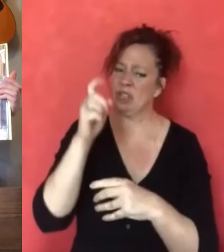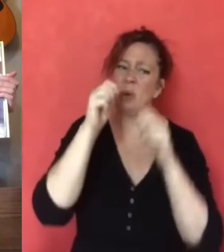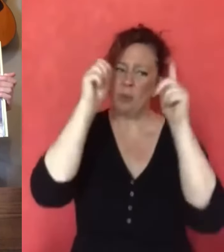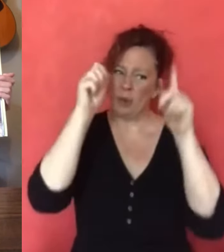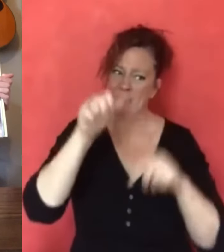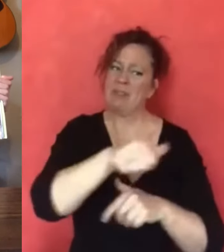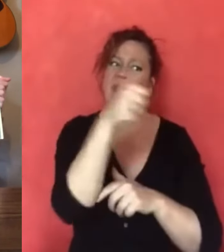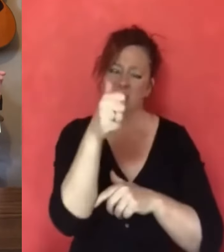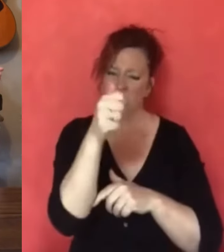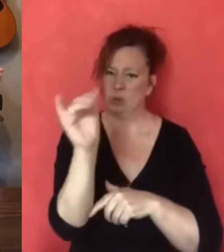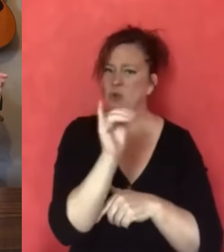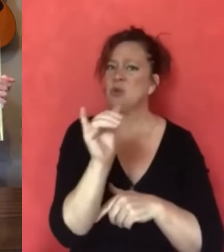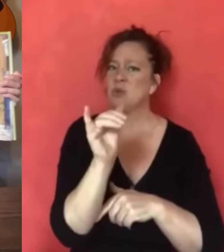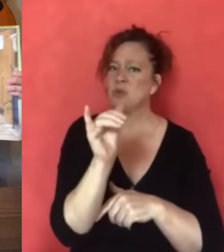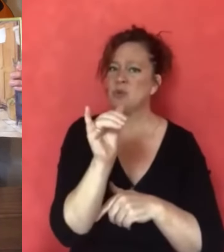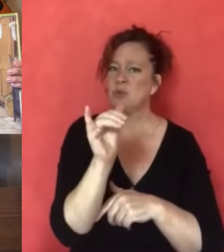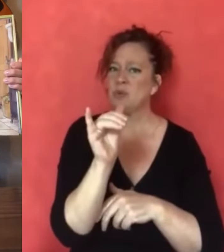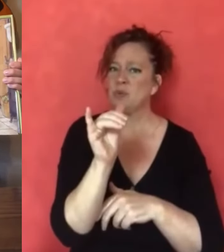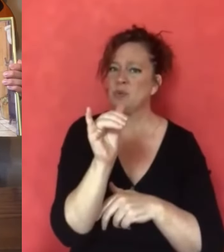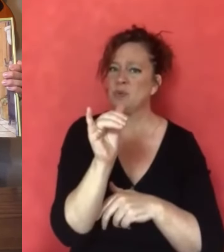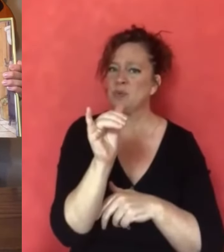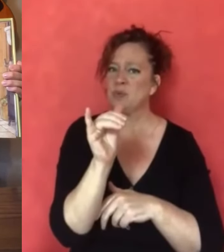We'd better wake the others too.